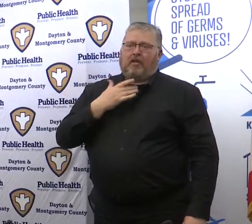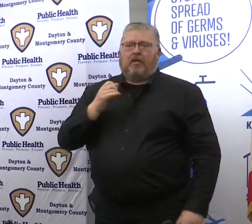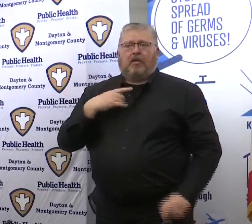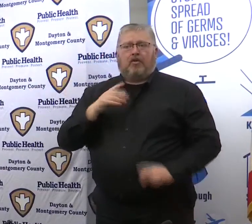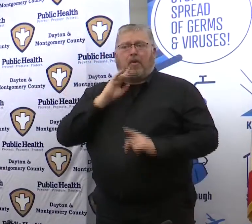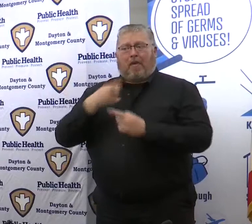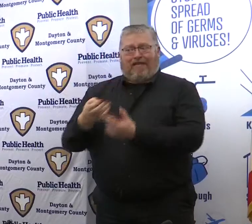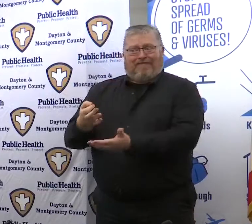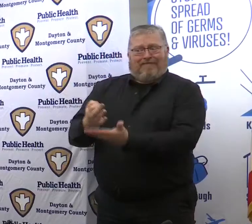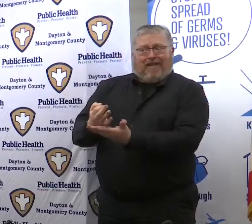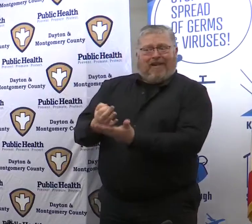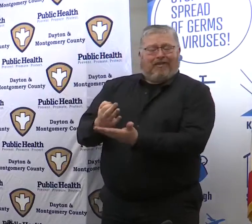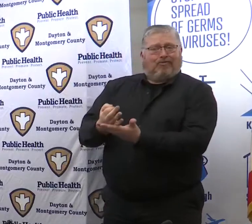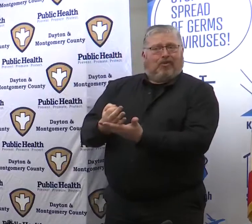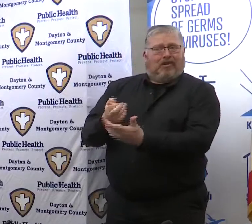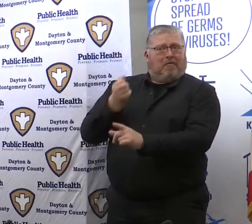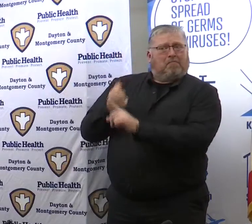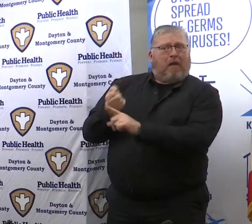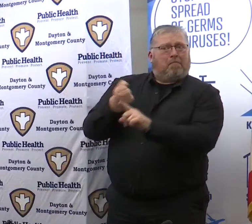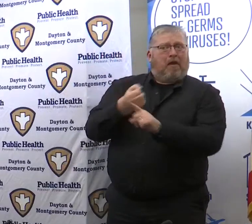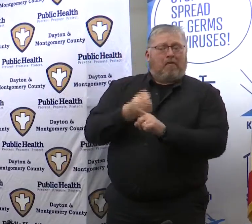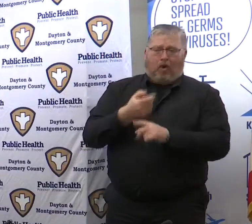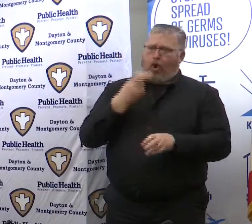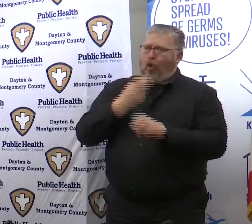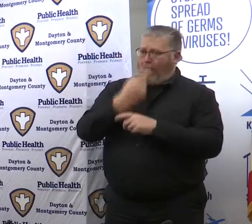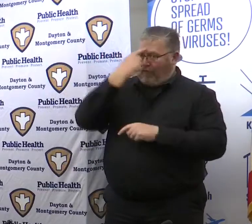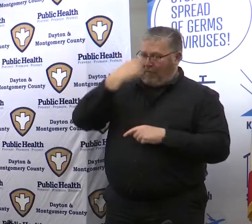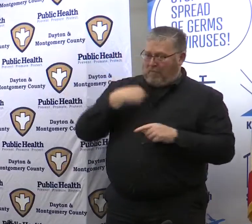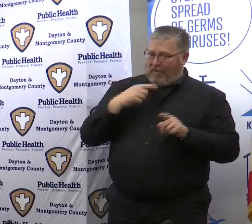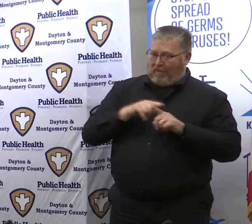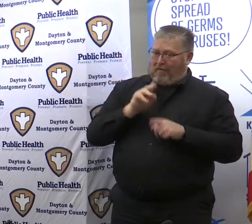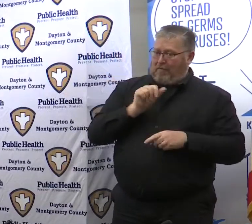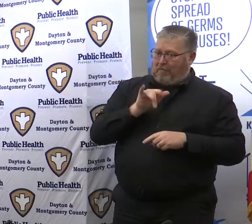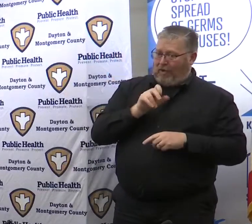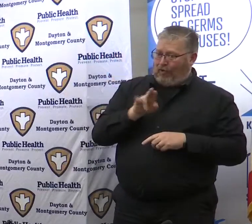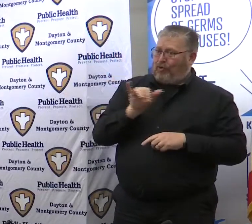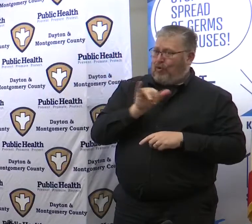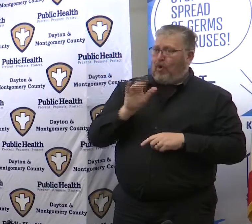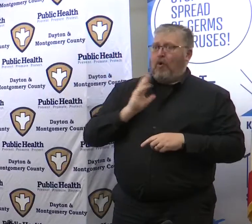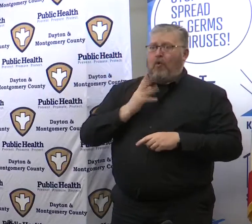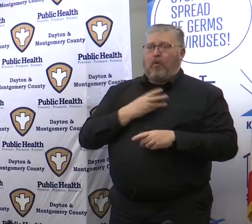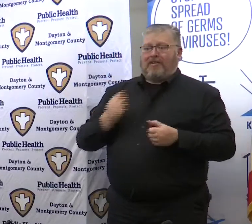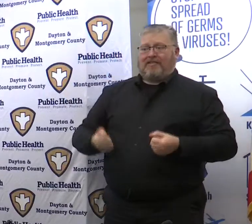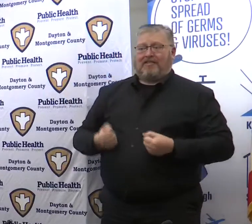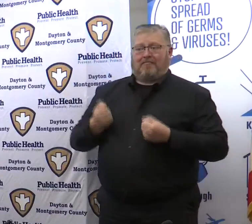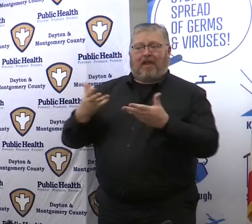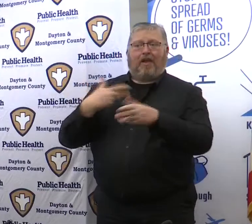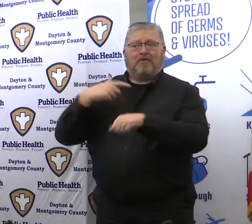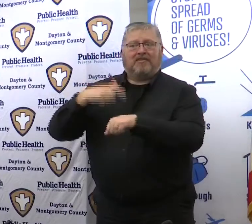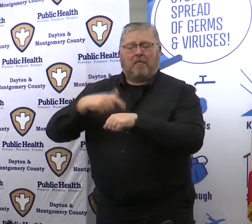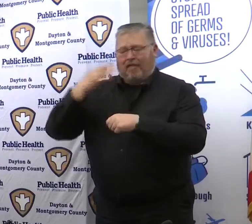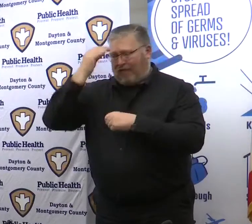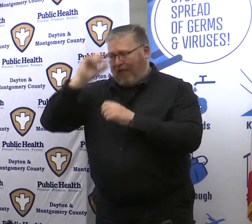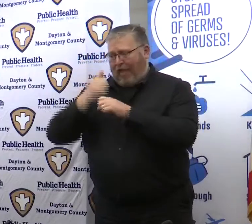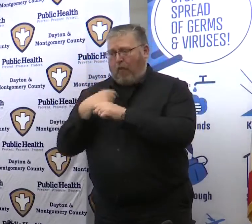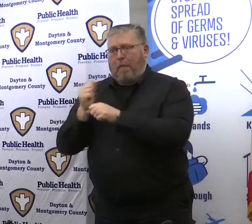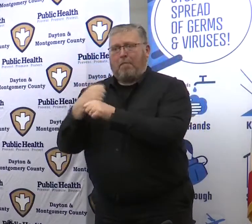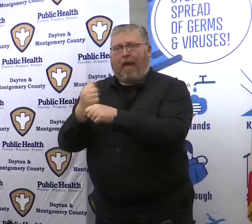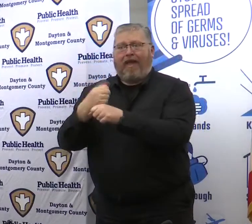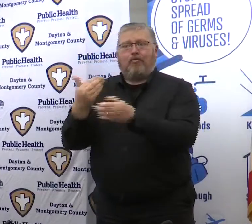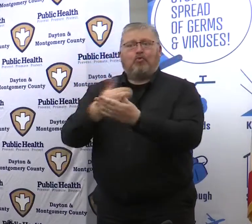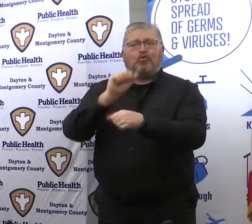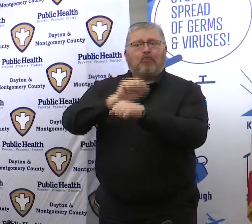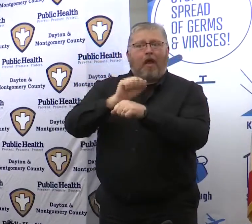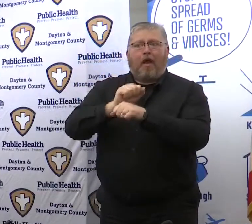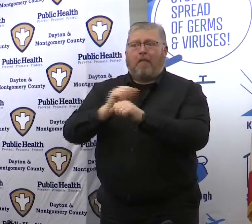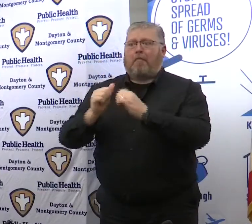about the economic matters and it's painful for me as mayor that you know we spend all of our time thinking of how we can create jobs